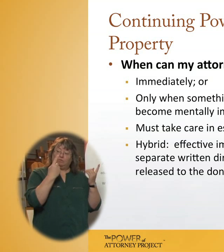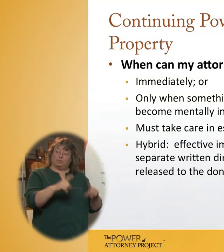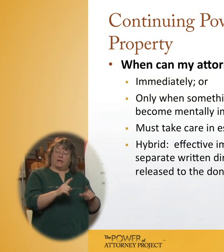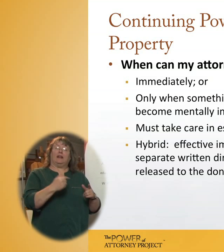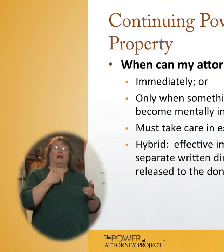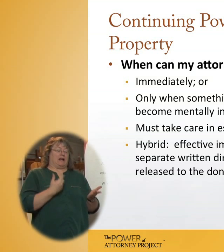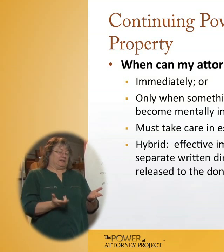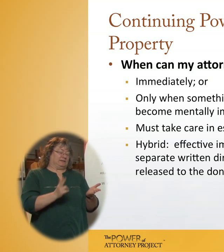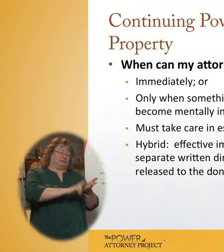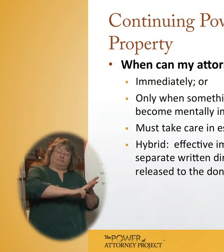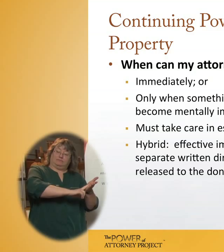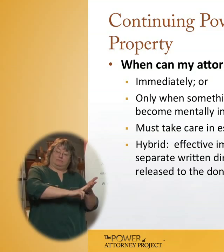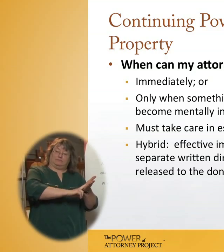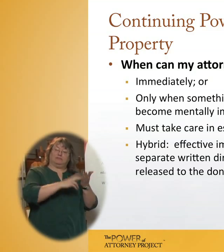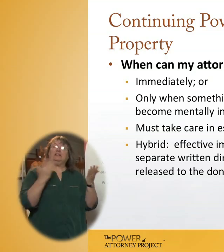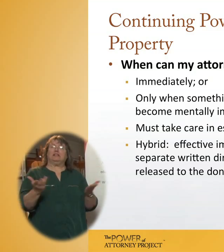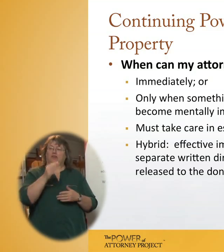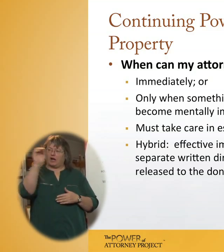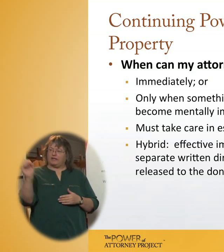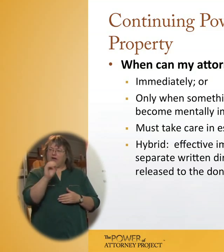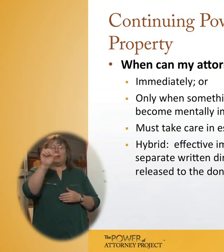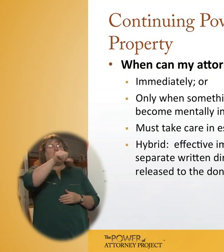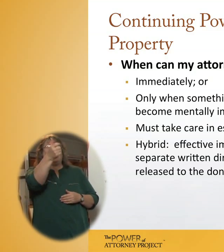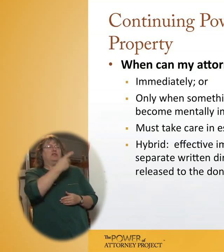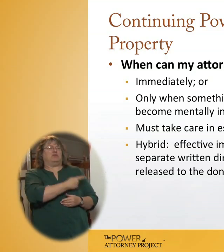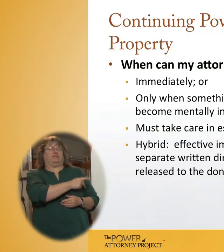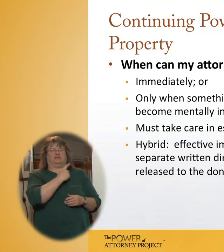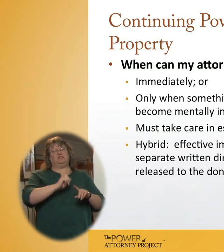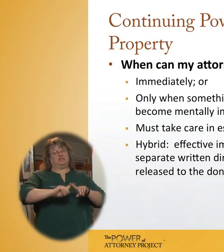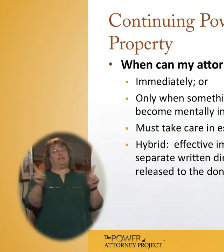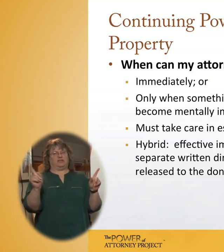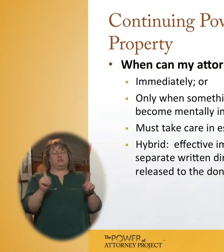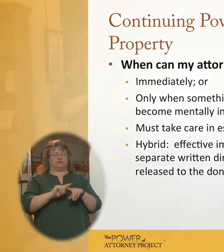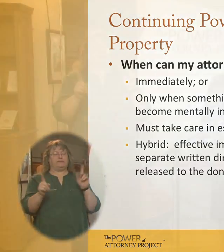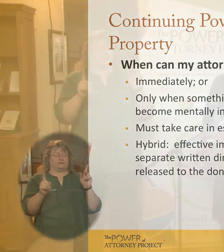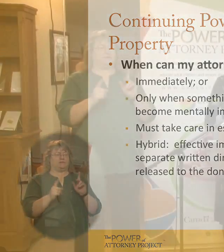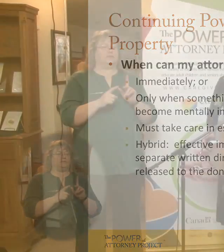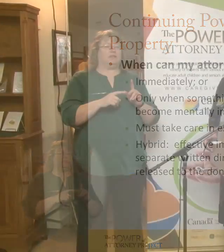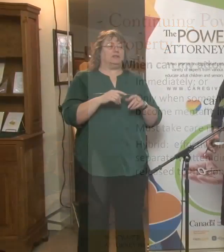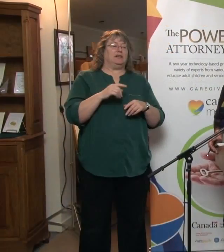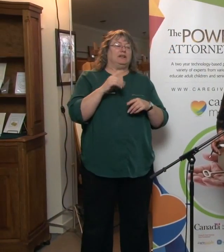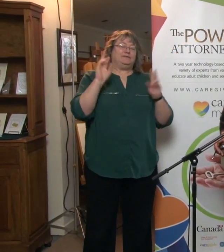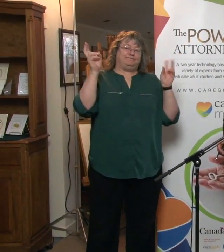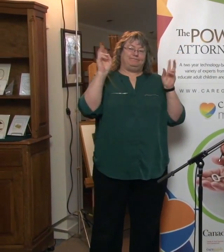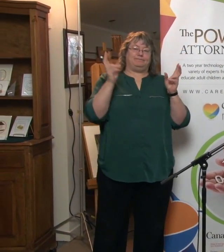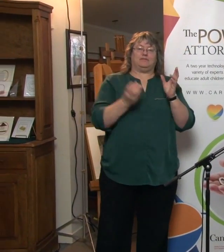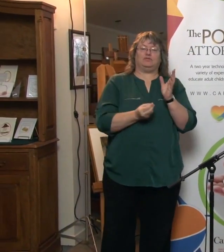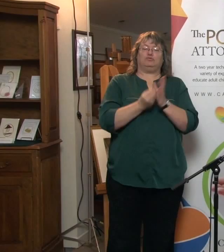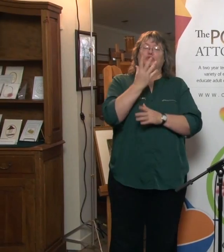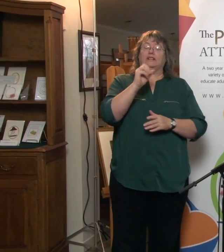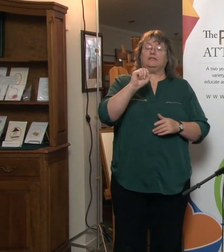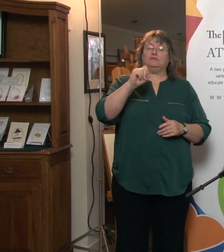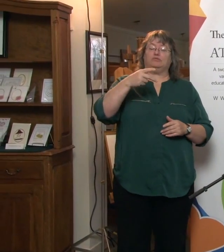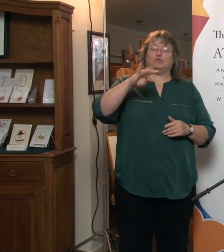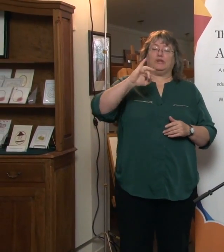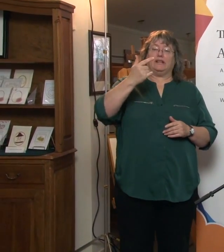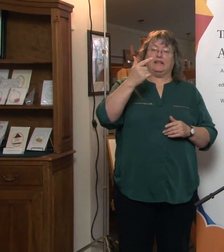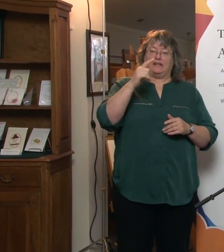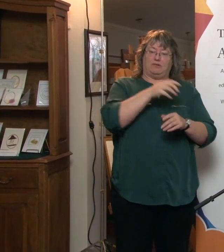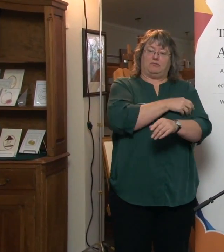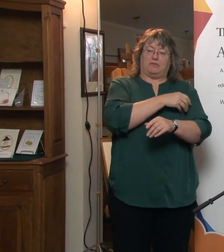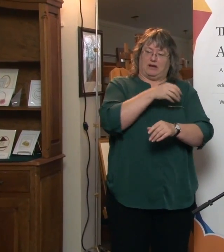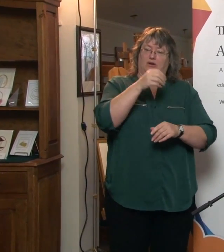Ontario. In a couple of other provinces, it's a bit different. They refer to springing powers of attorney in Alberta.